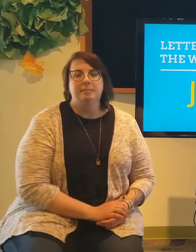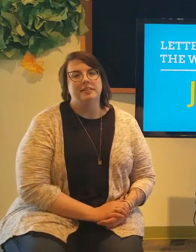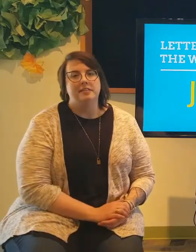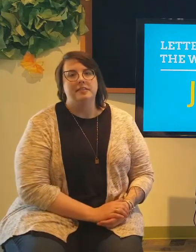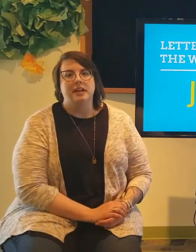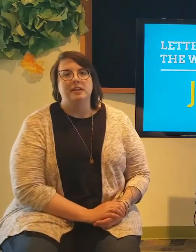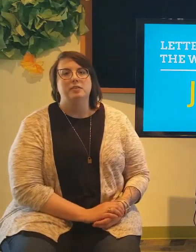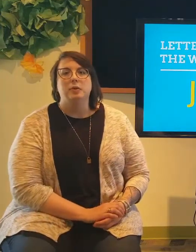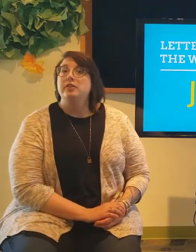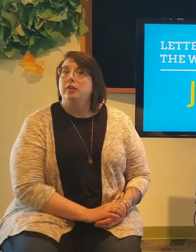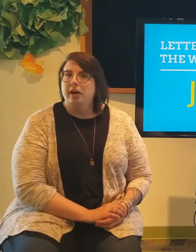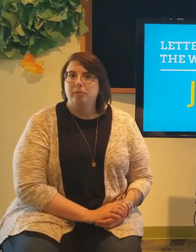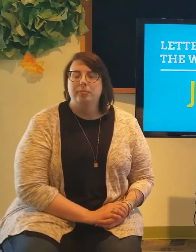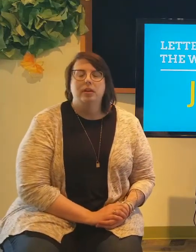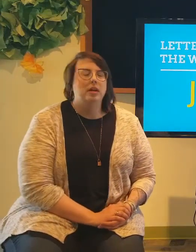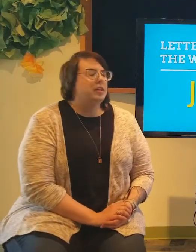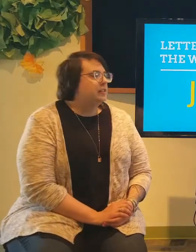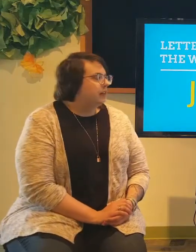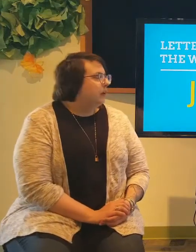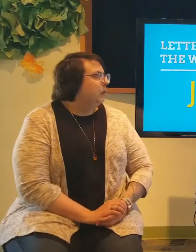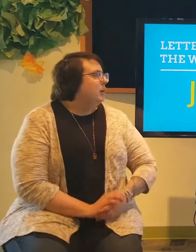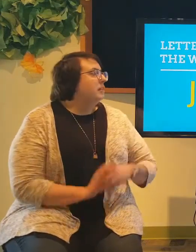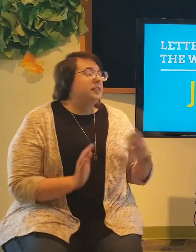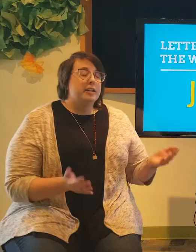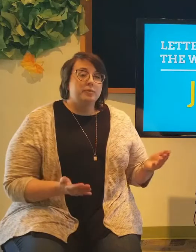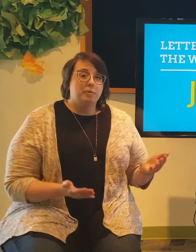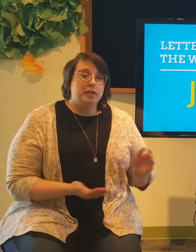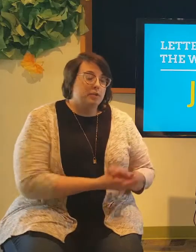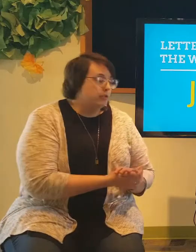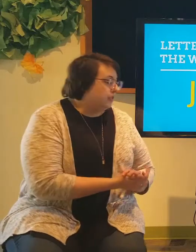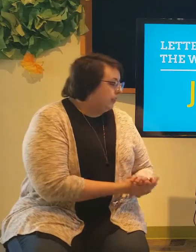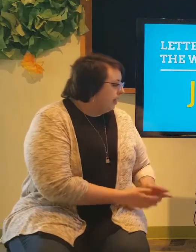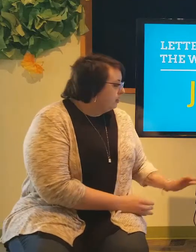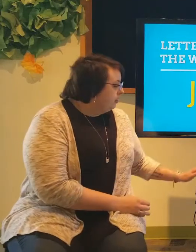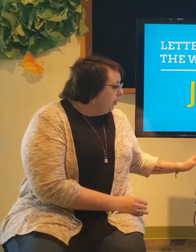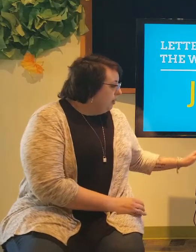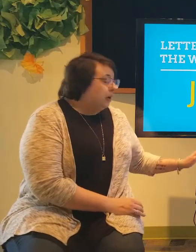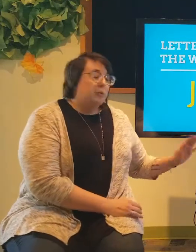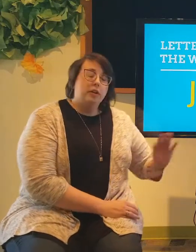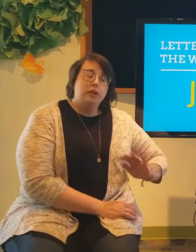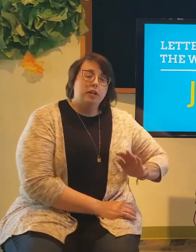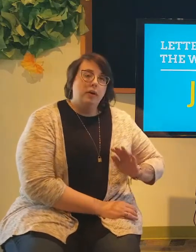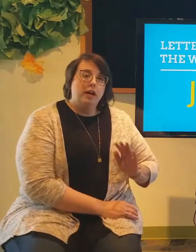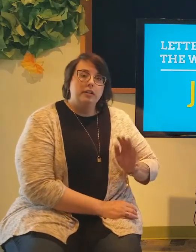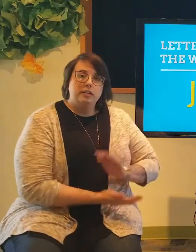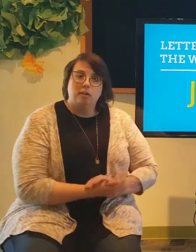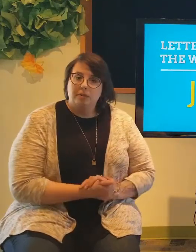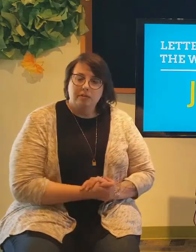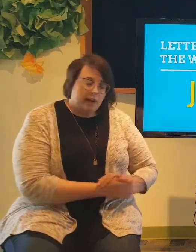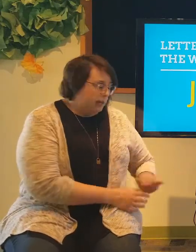basic signs with your help. So, that is what we use for that. So, we are going to go ahead and get started with our rhymes.